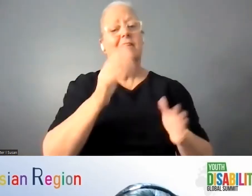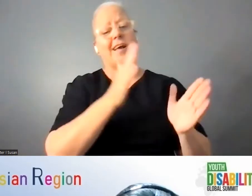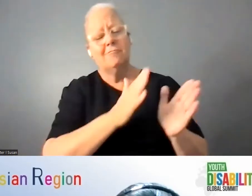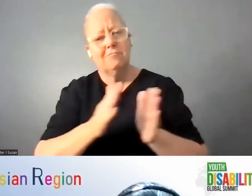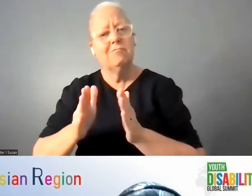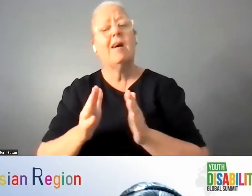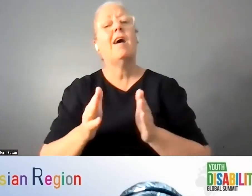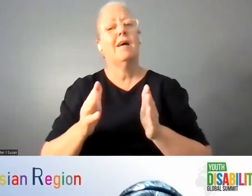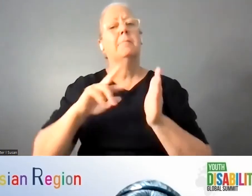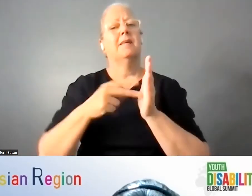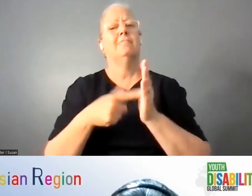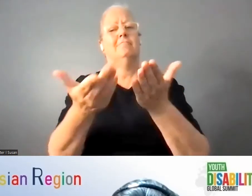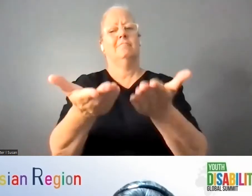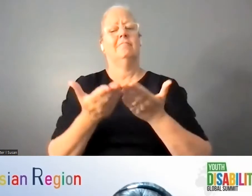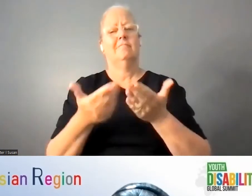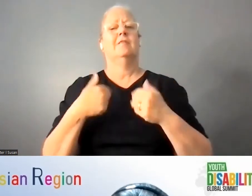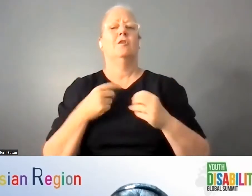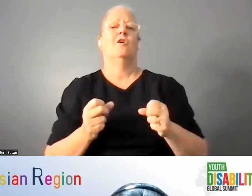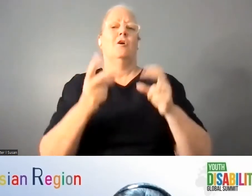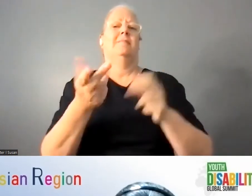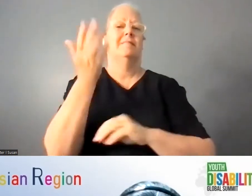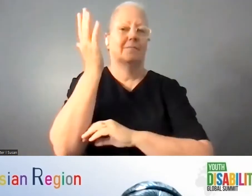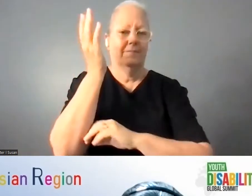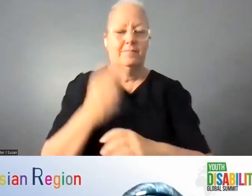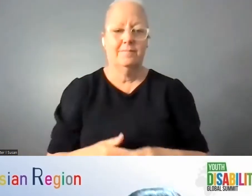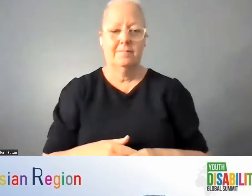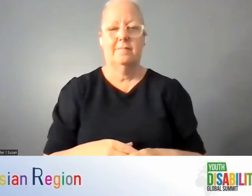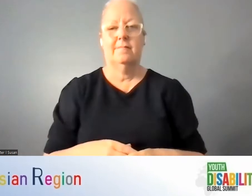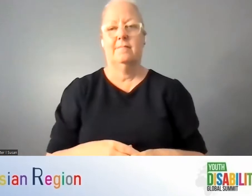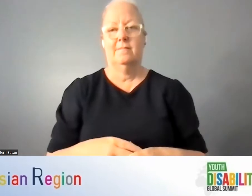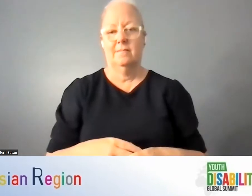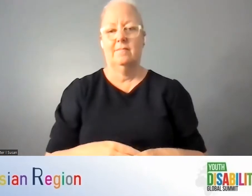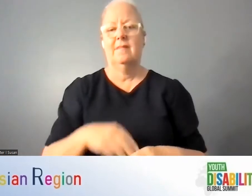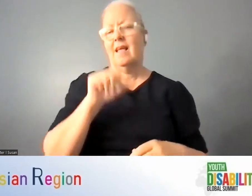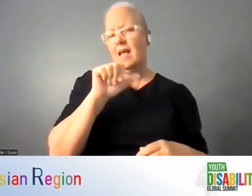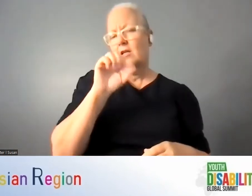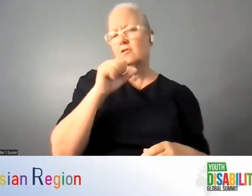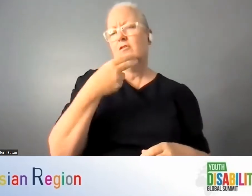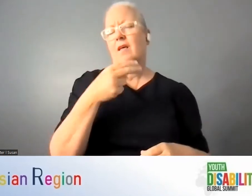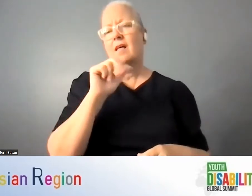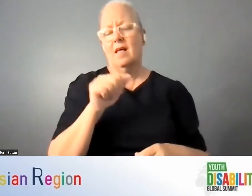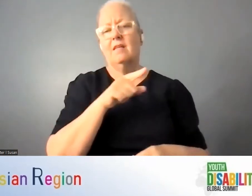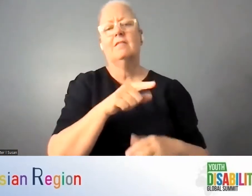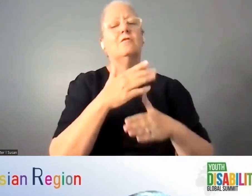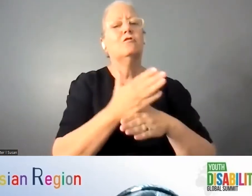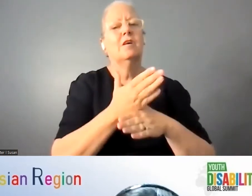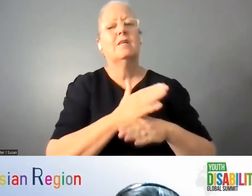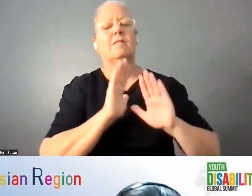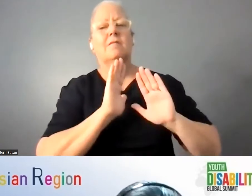to present here today. And so Asha was supposed to share about the dreams